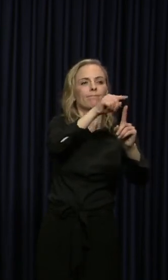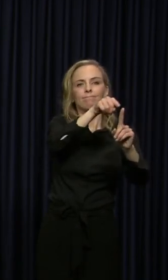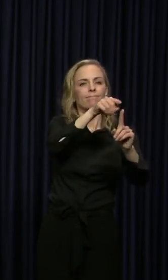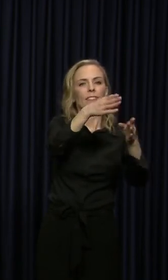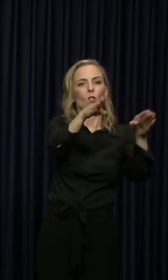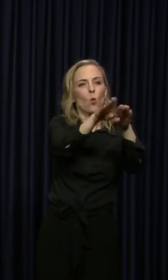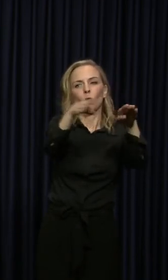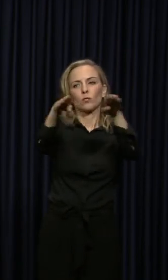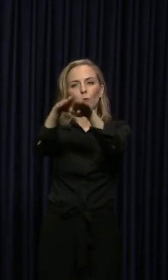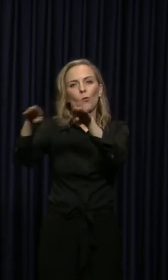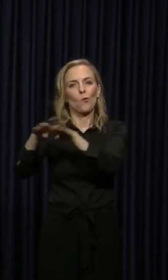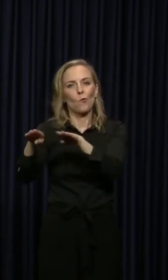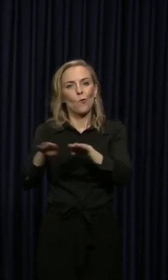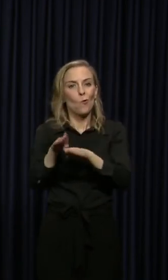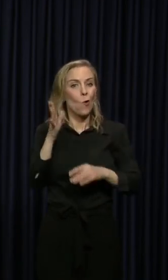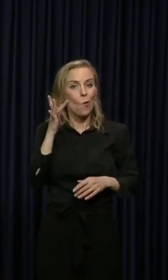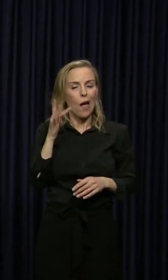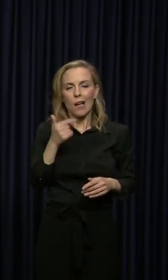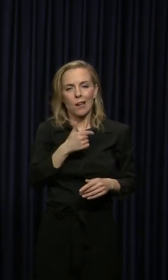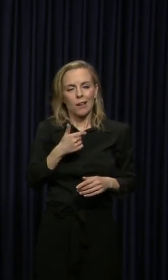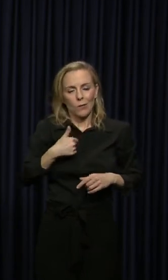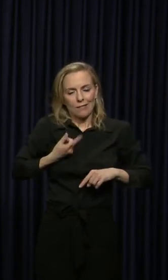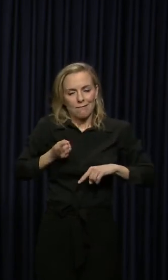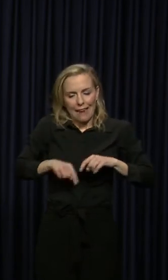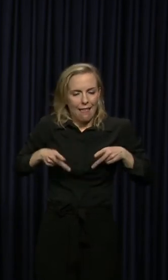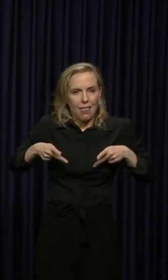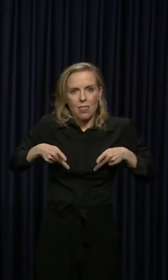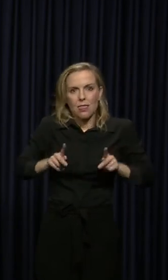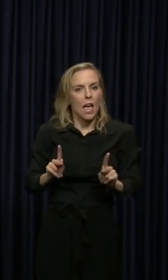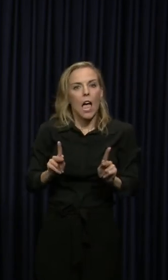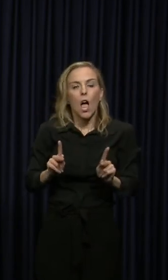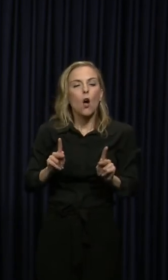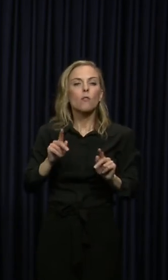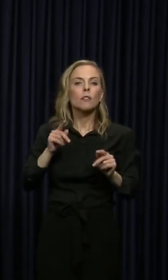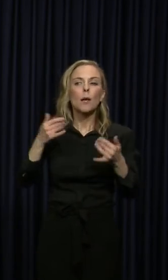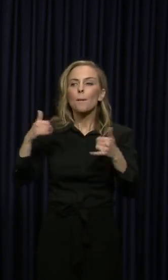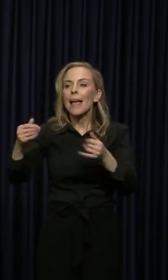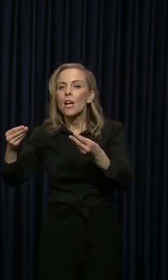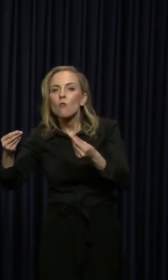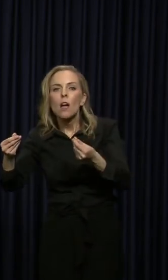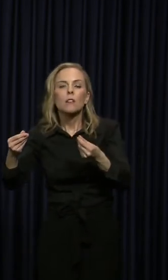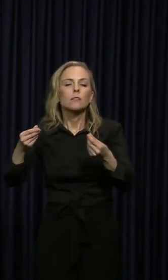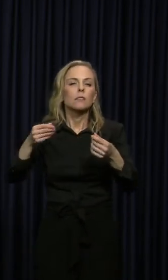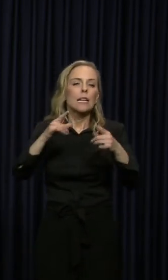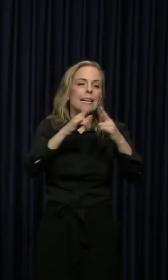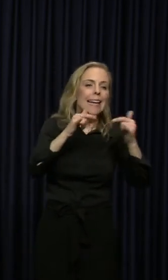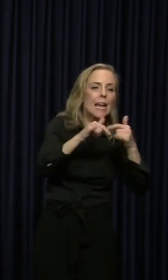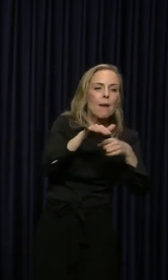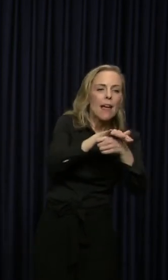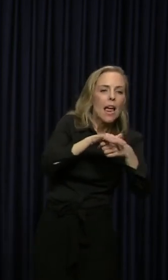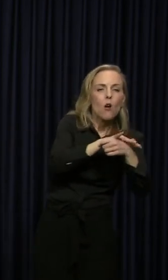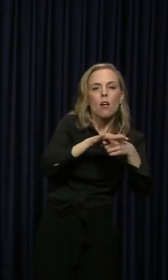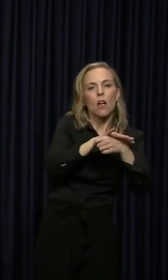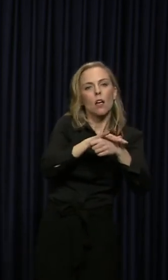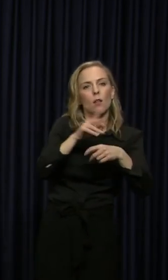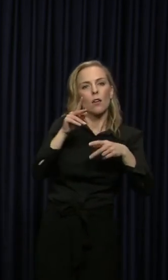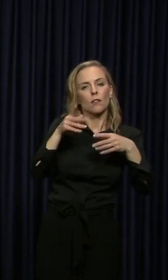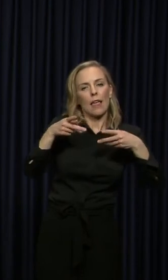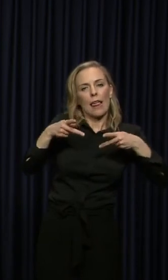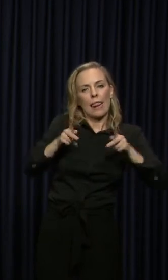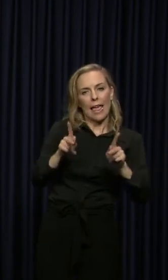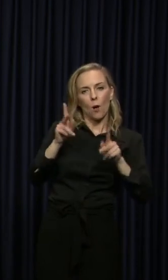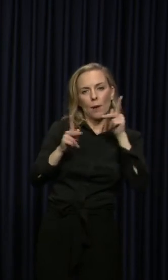allow for different areas, campgrounds, playgrounds to be a place where people gather.